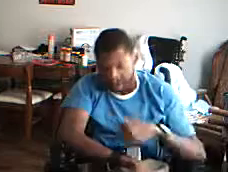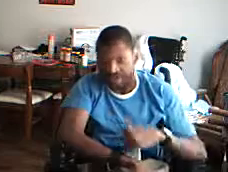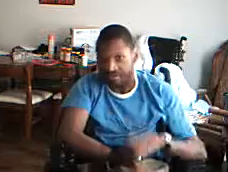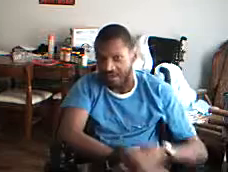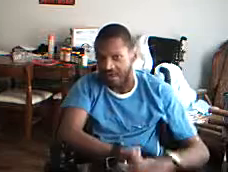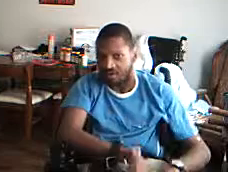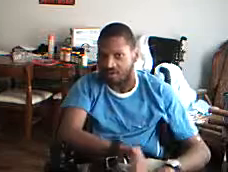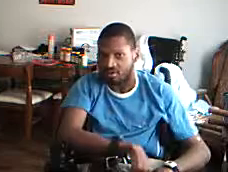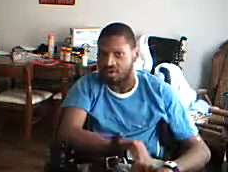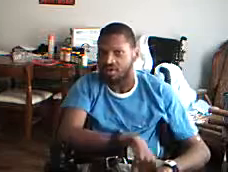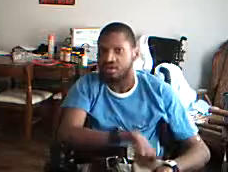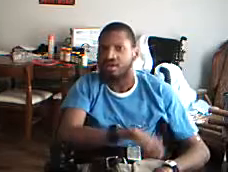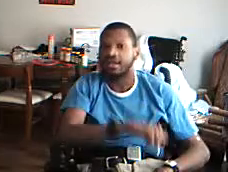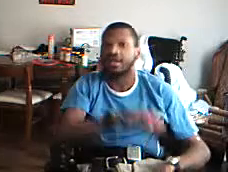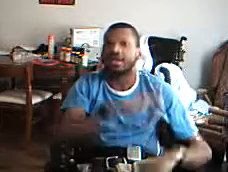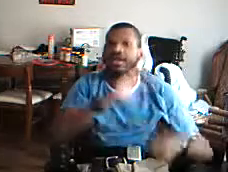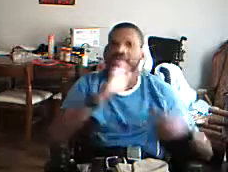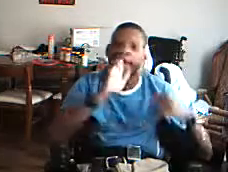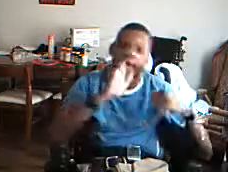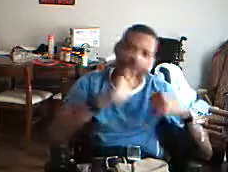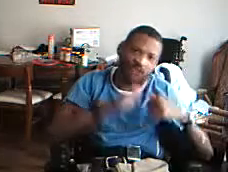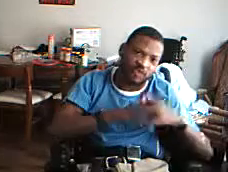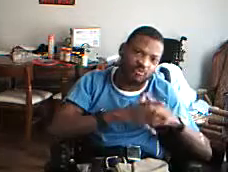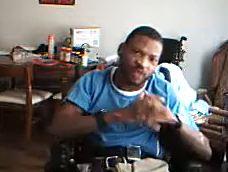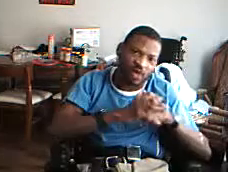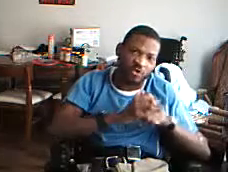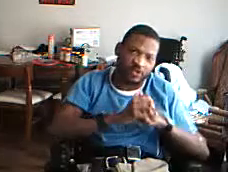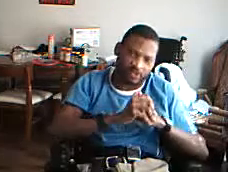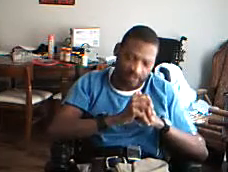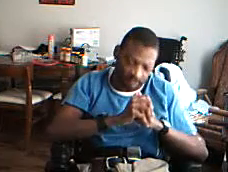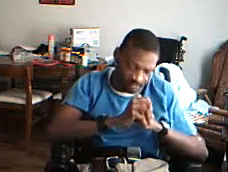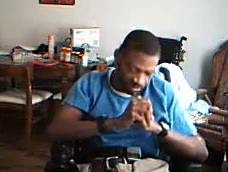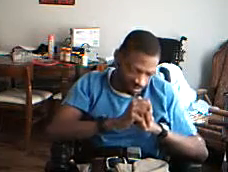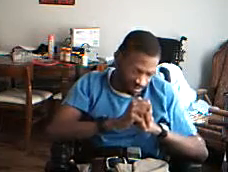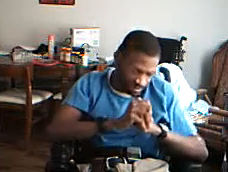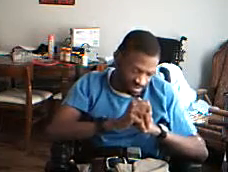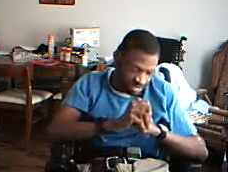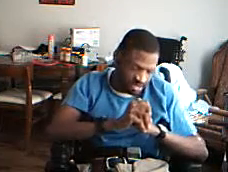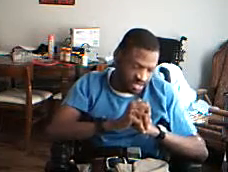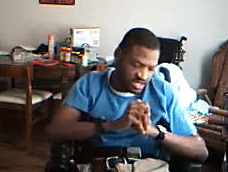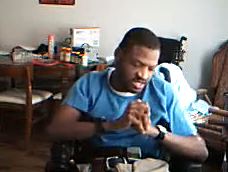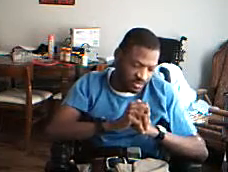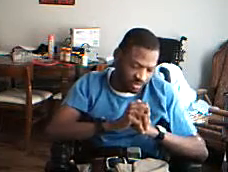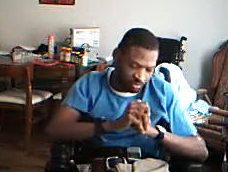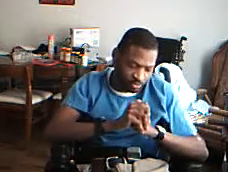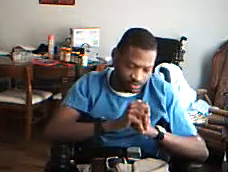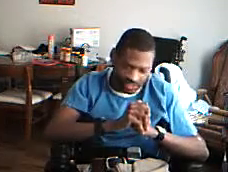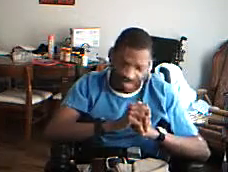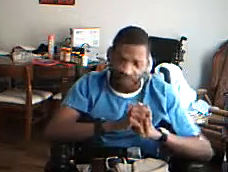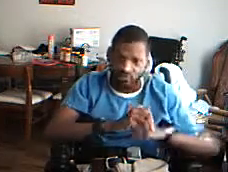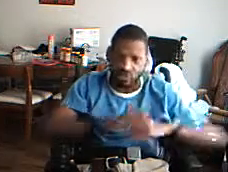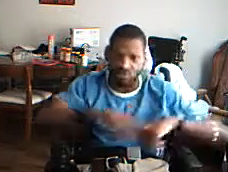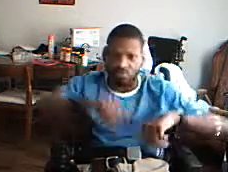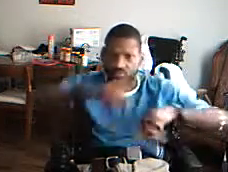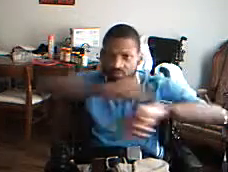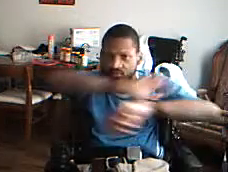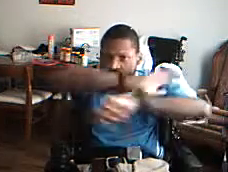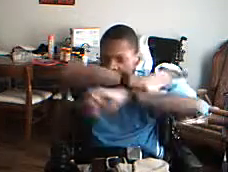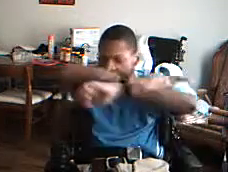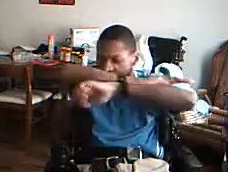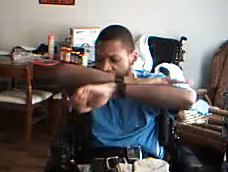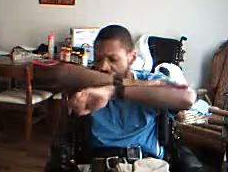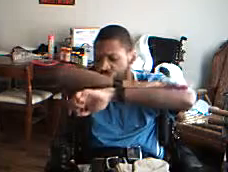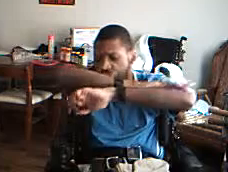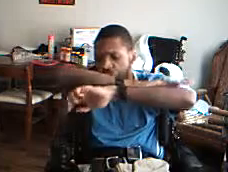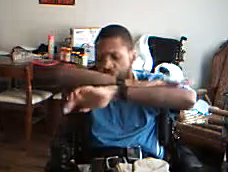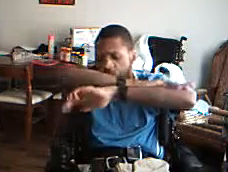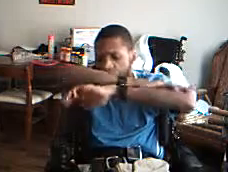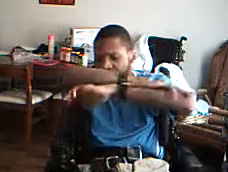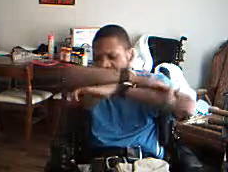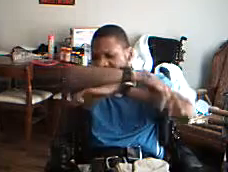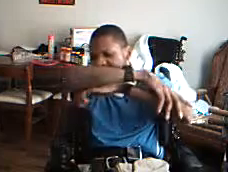Now, if you noticed, there were several ways